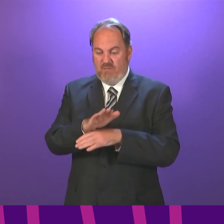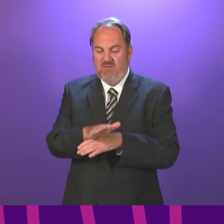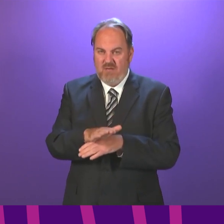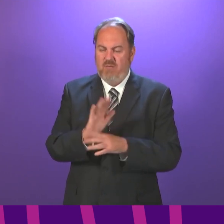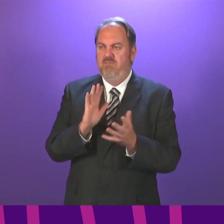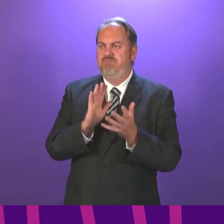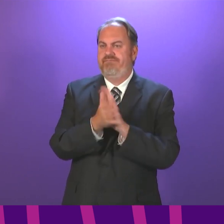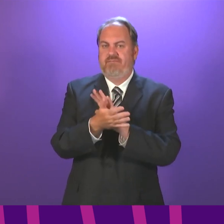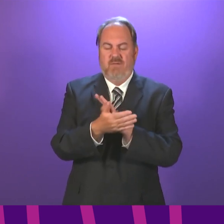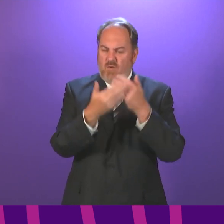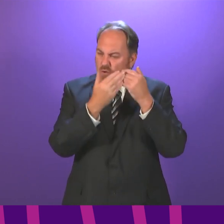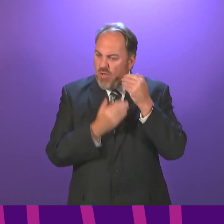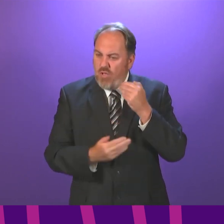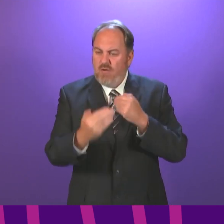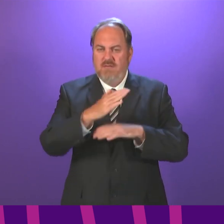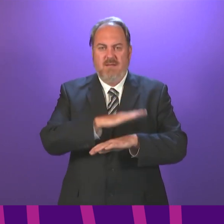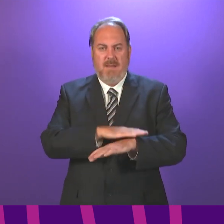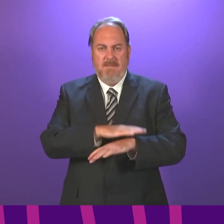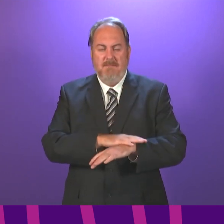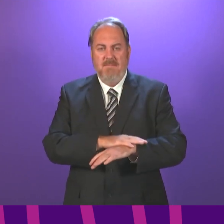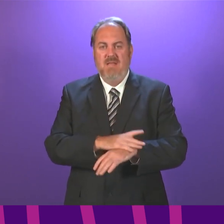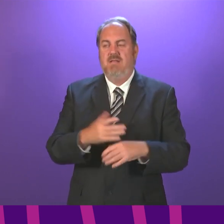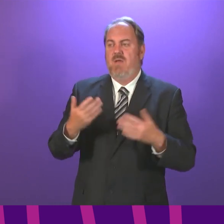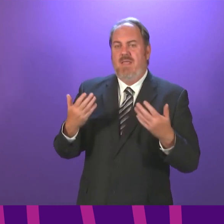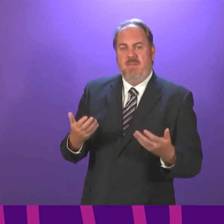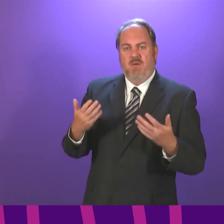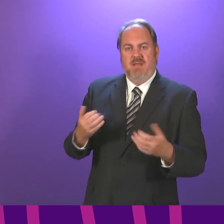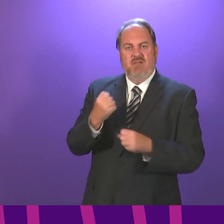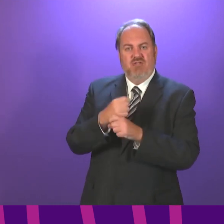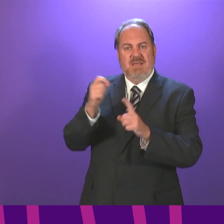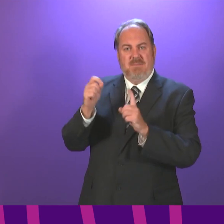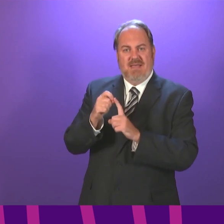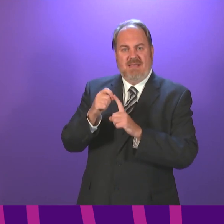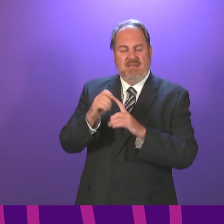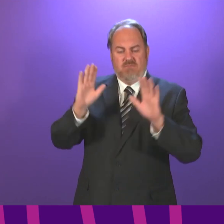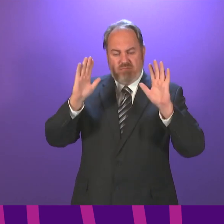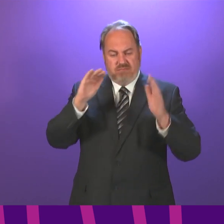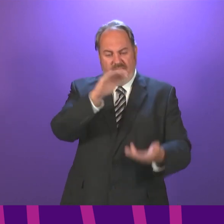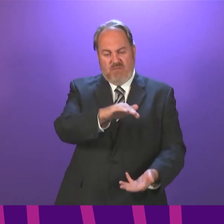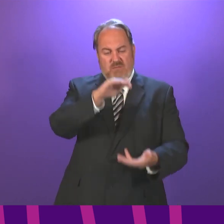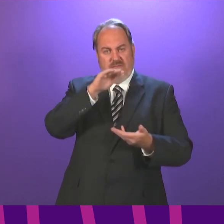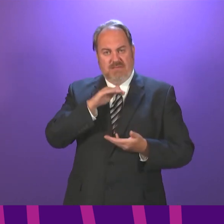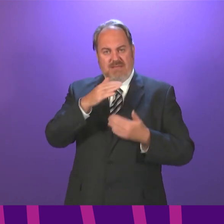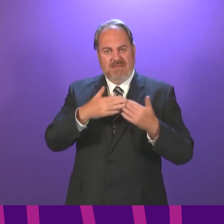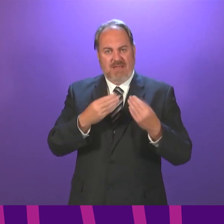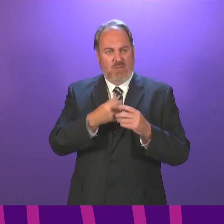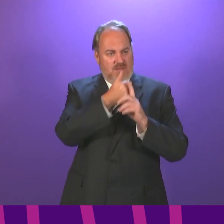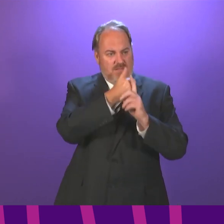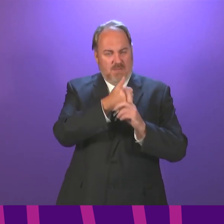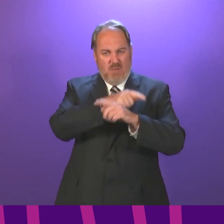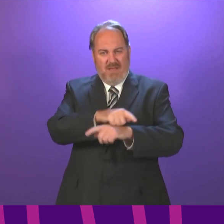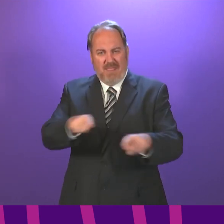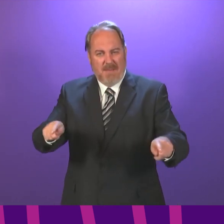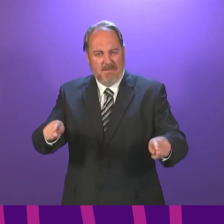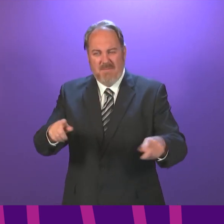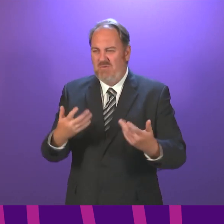economy, with general practitioners having to deal with the lion's share of the extra workload. Can I ask the First Minister what are